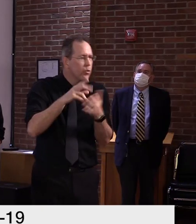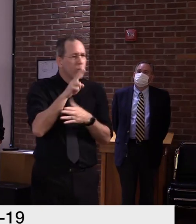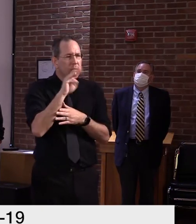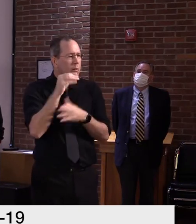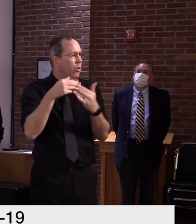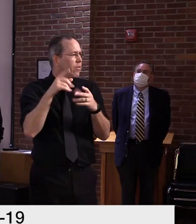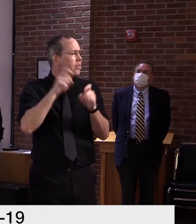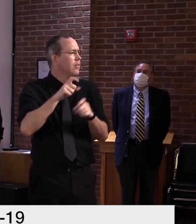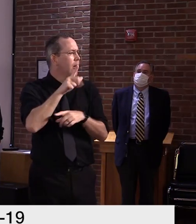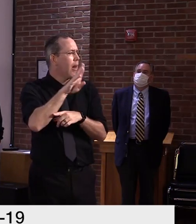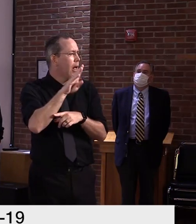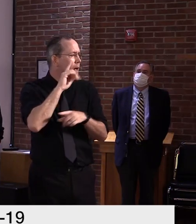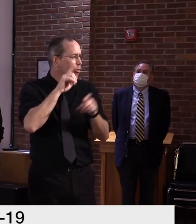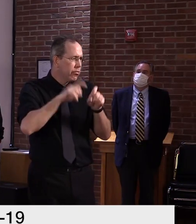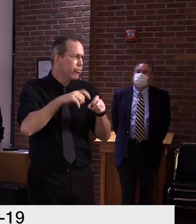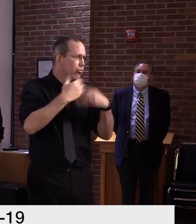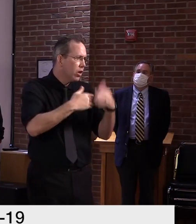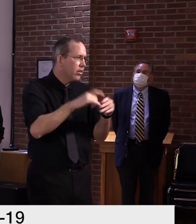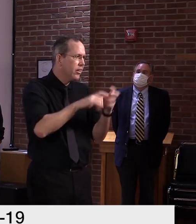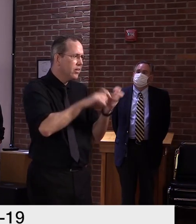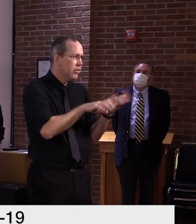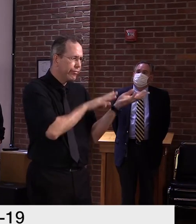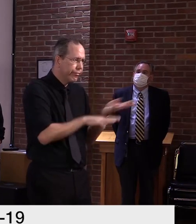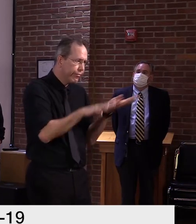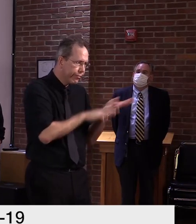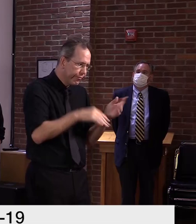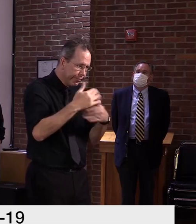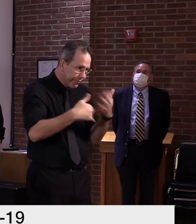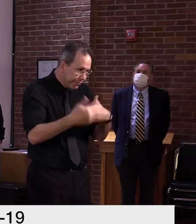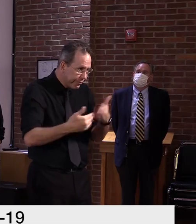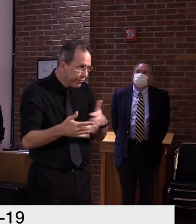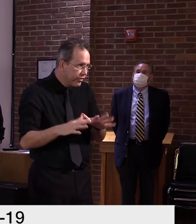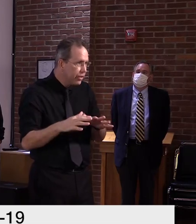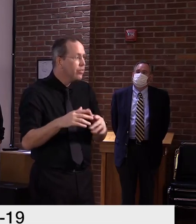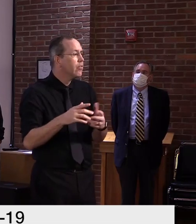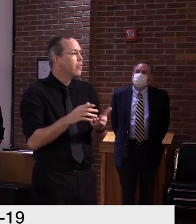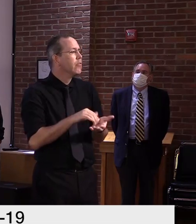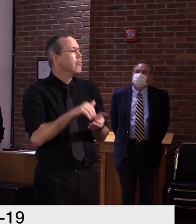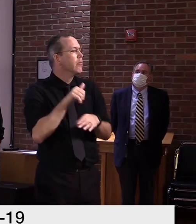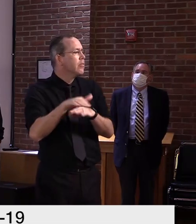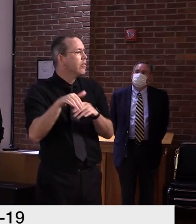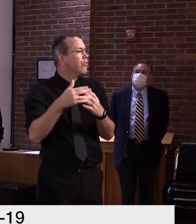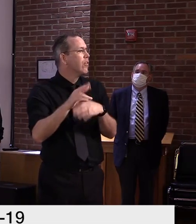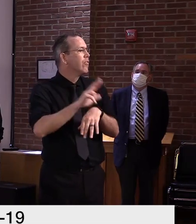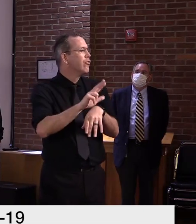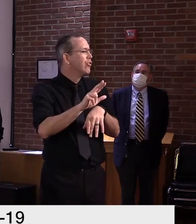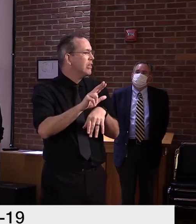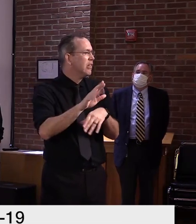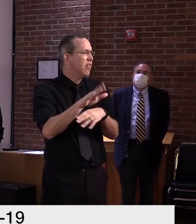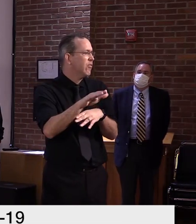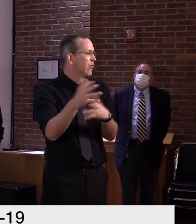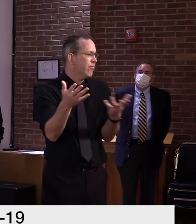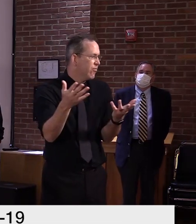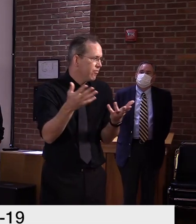if it comes in too late on the day that the testing was collected, the specimen was collected, it will be run the next